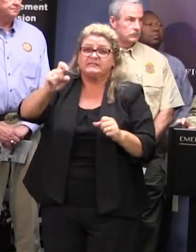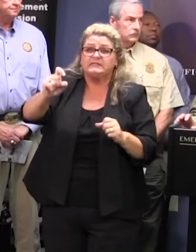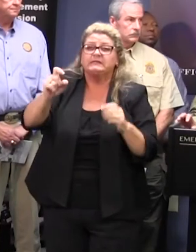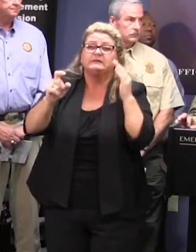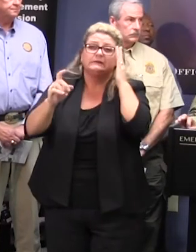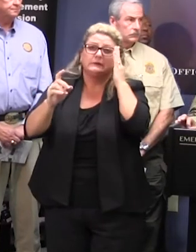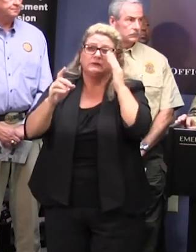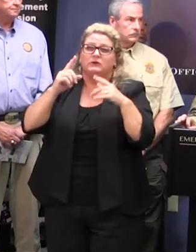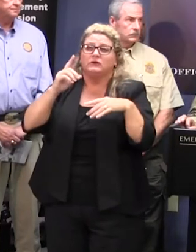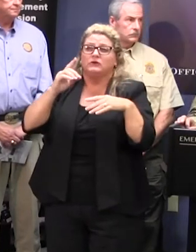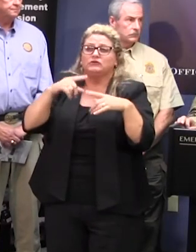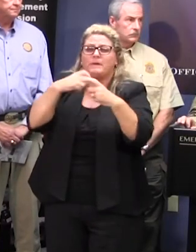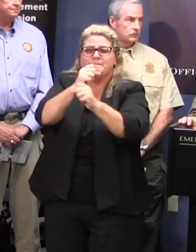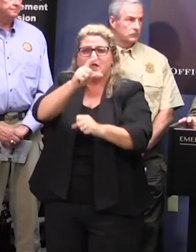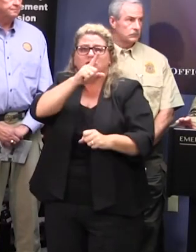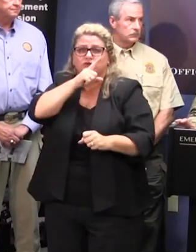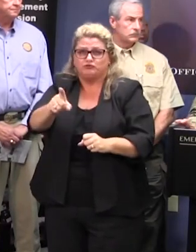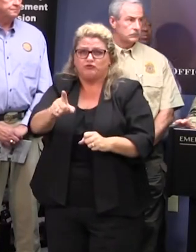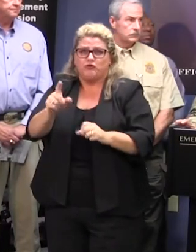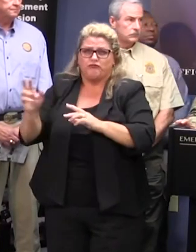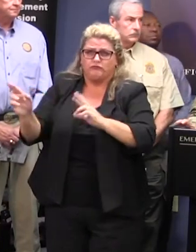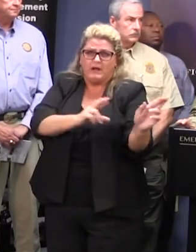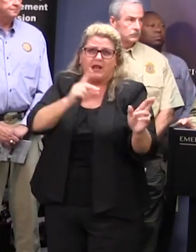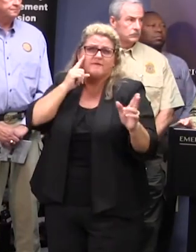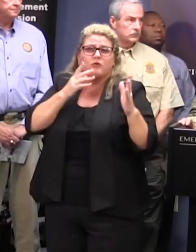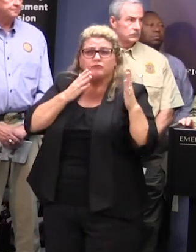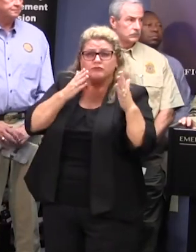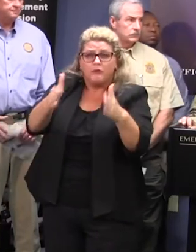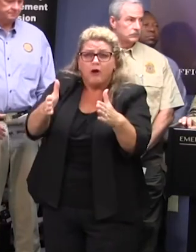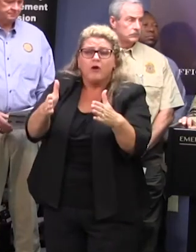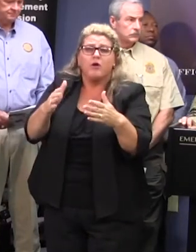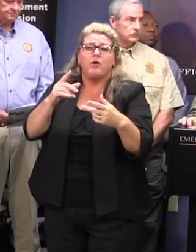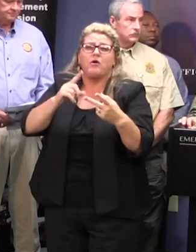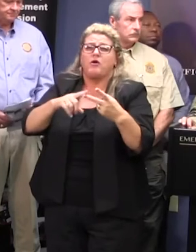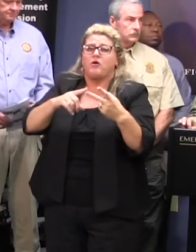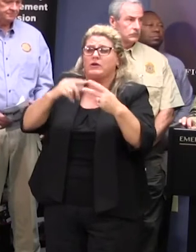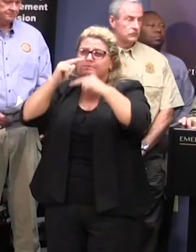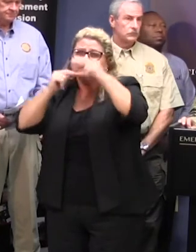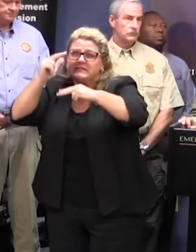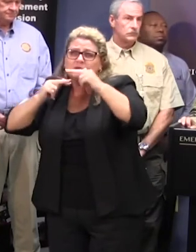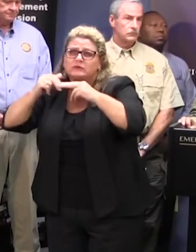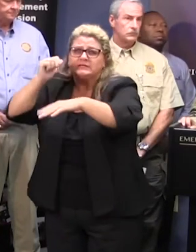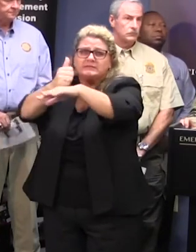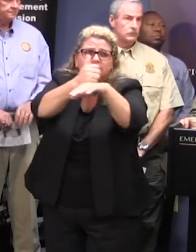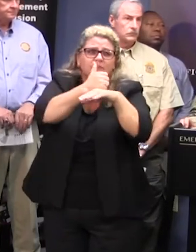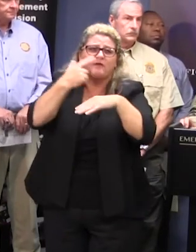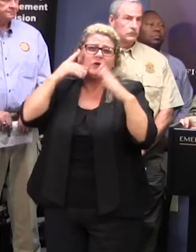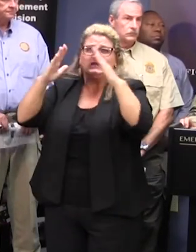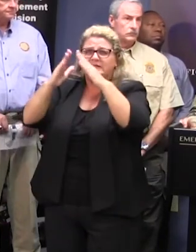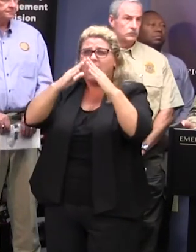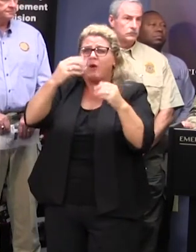include hardening of facilities of both road facilities and infrastructure for the towns and the counties